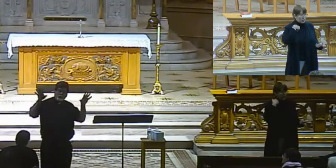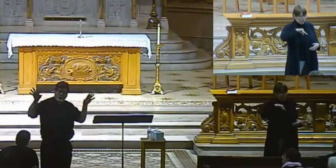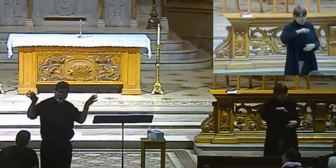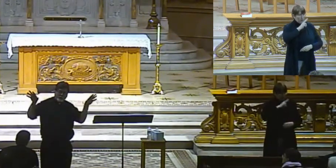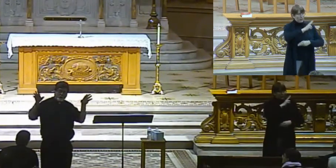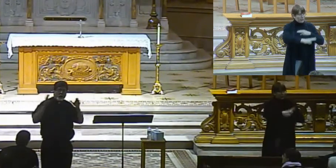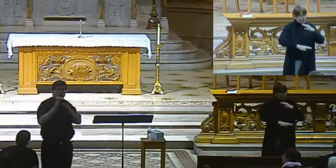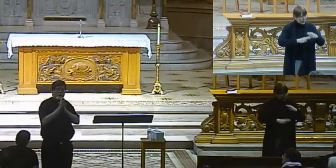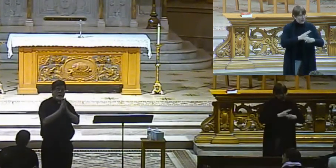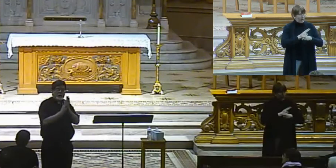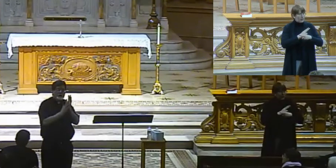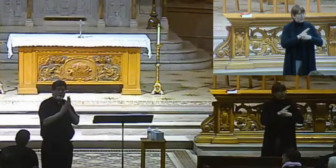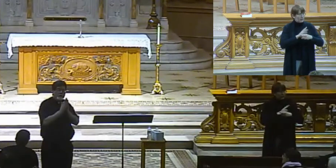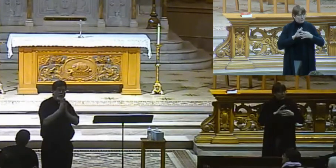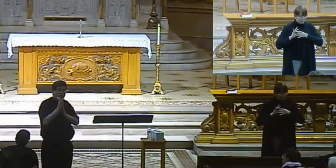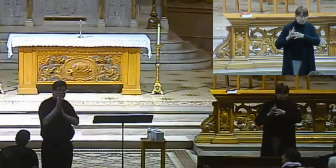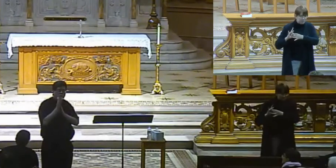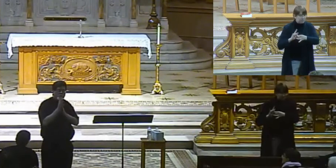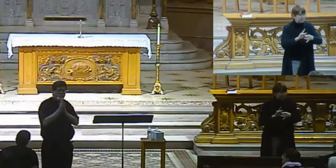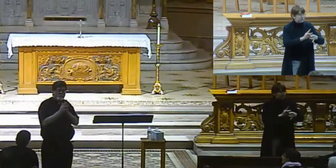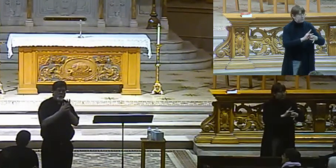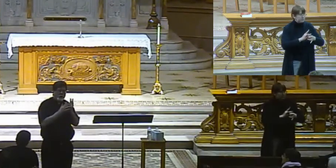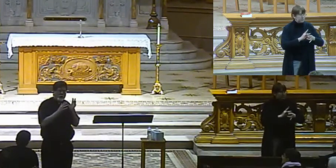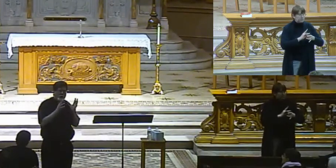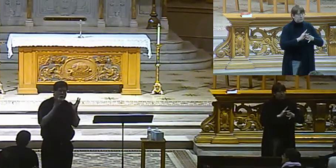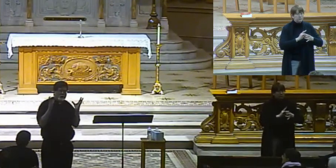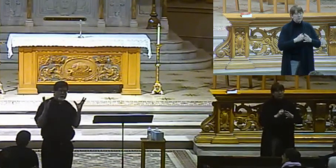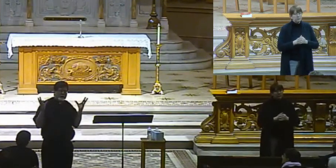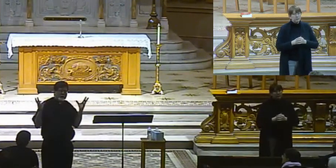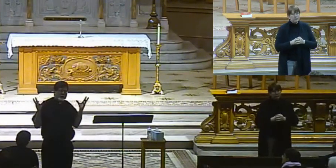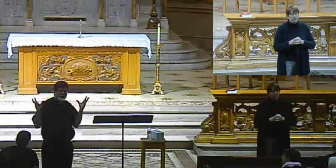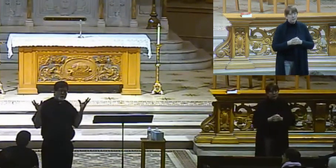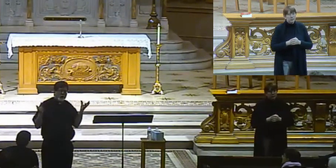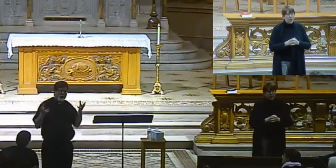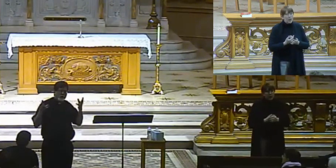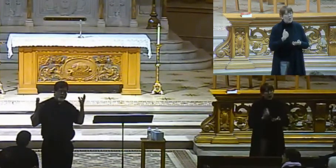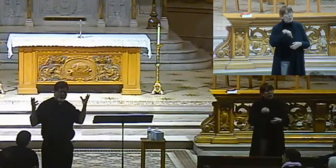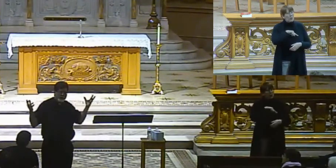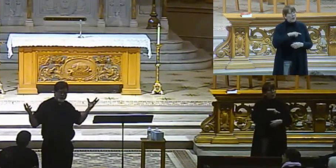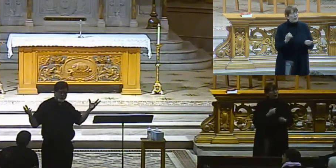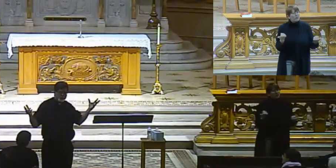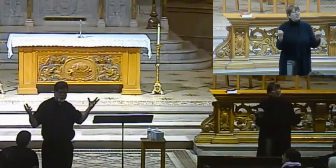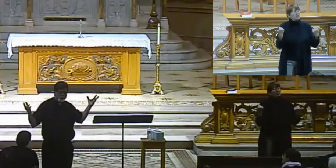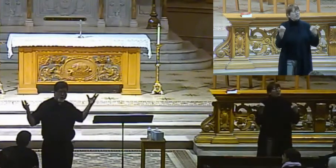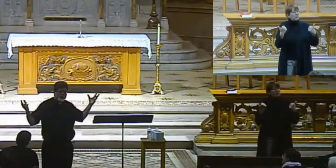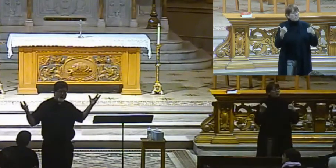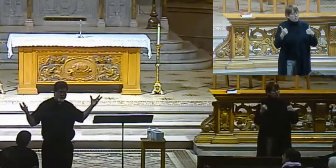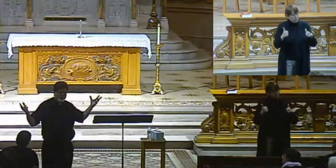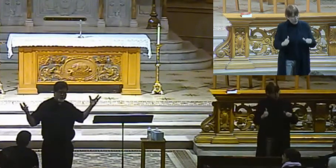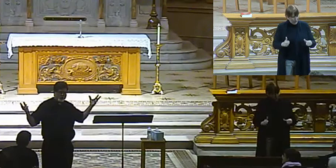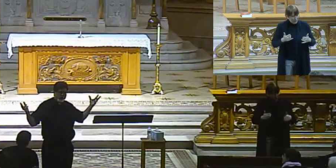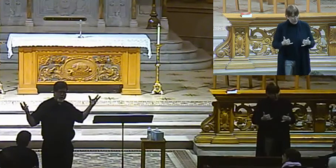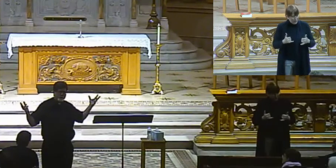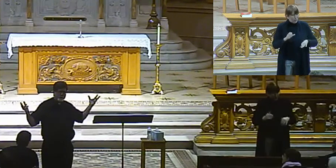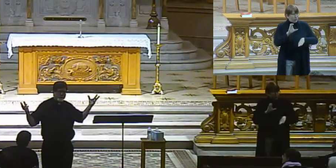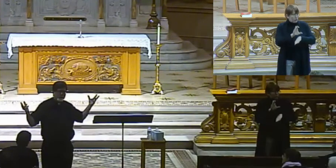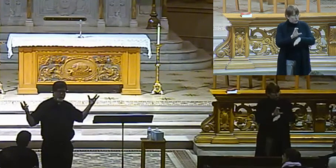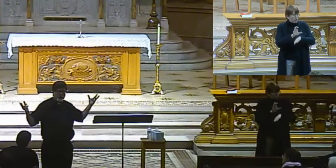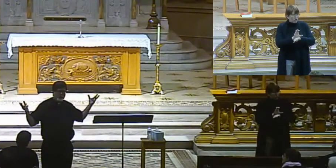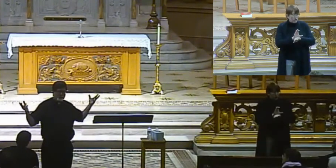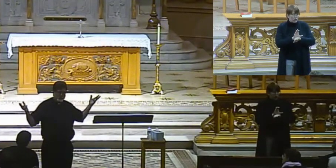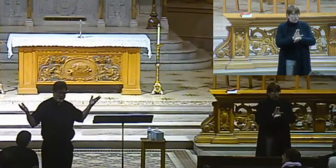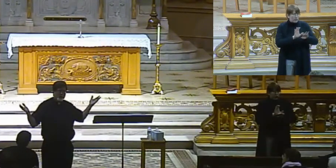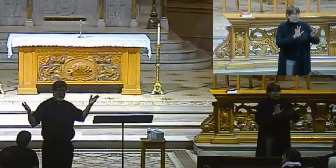We are reaching out, but we are trying as a church that reaches out.